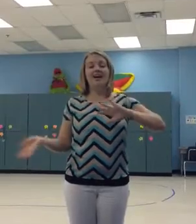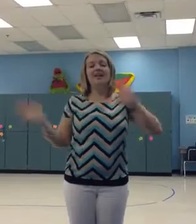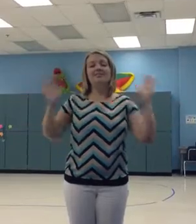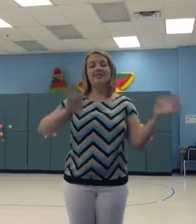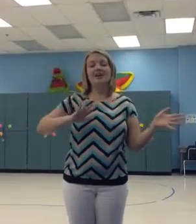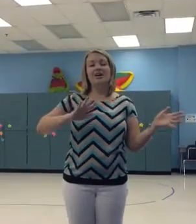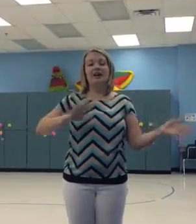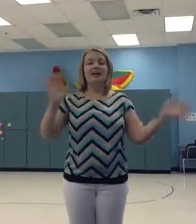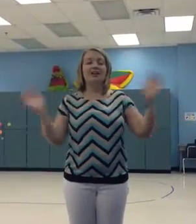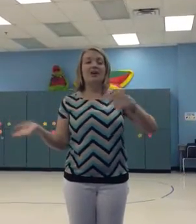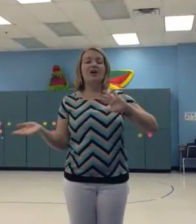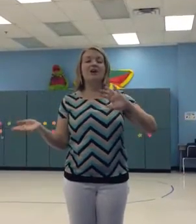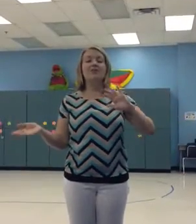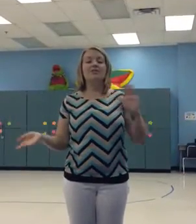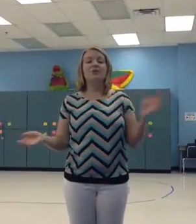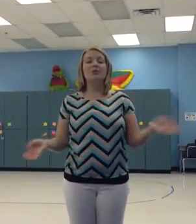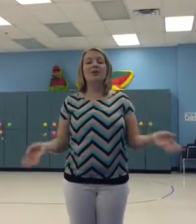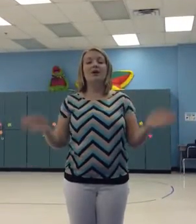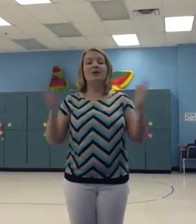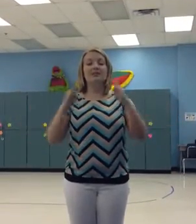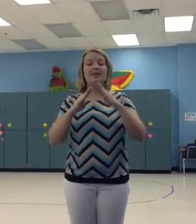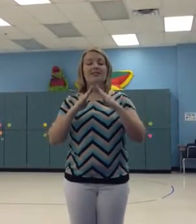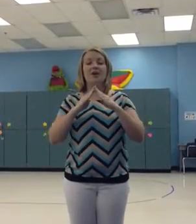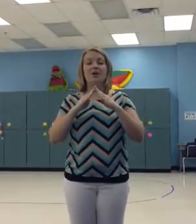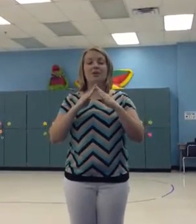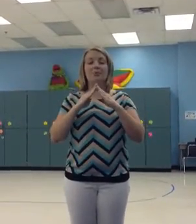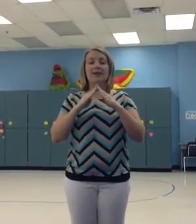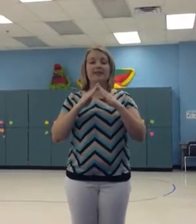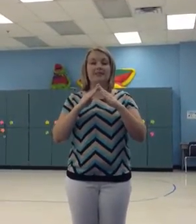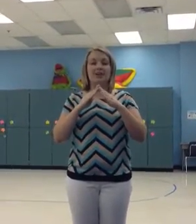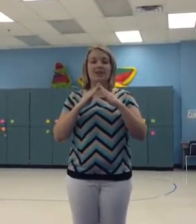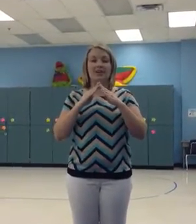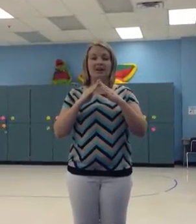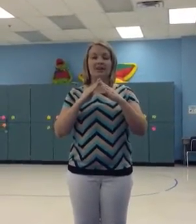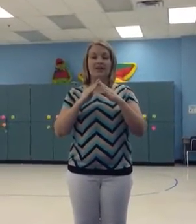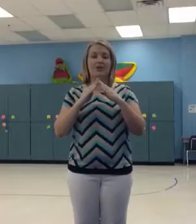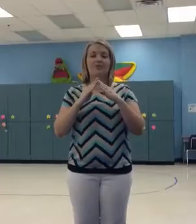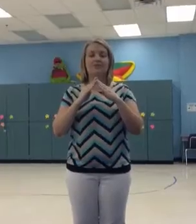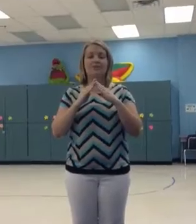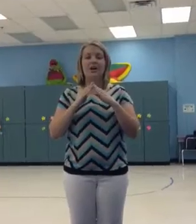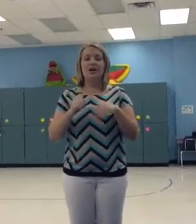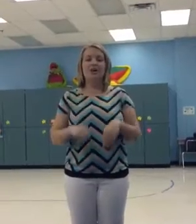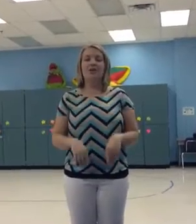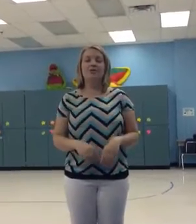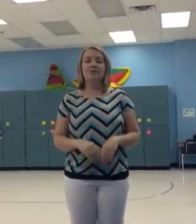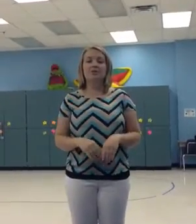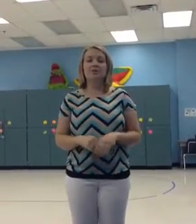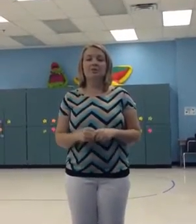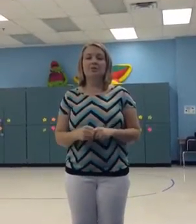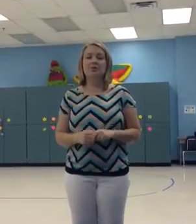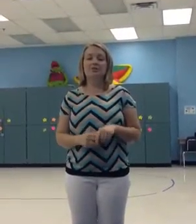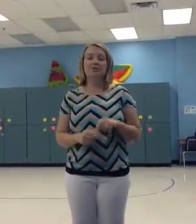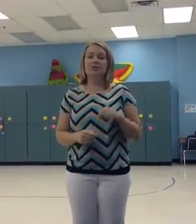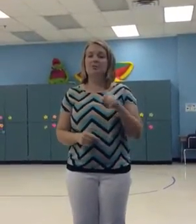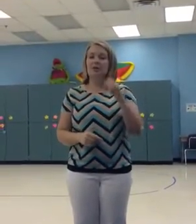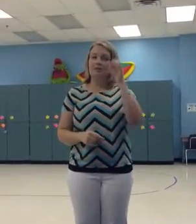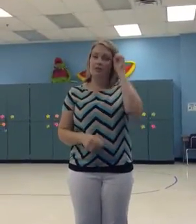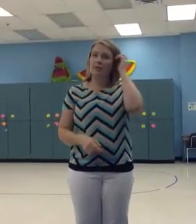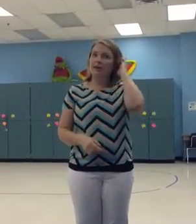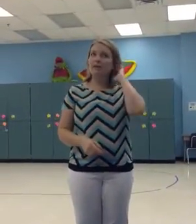Starlight, Starlight Co. You will always have a home at Starlight Co. Okay, we're going to start the middle part with the first part, so again,